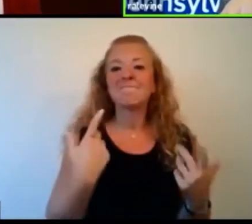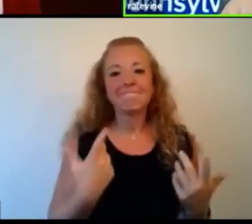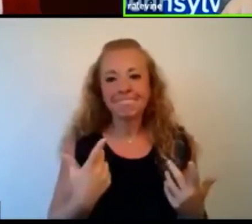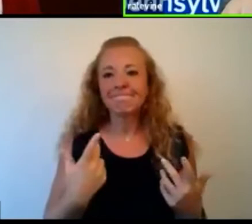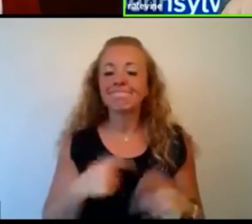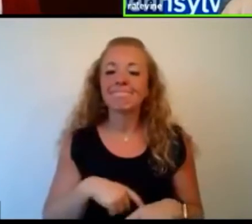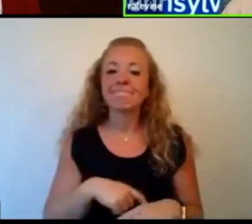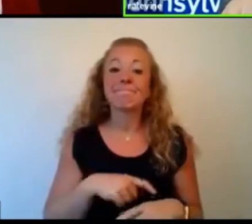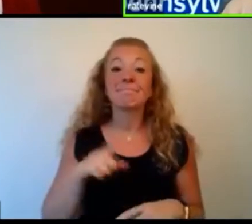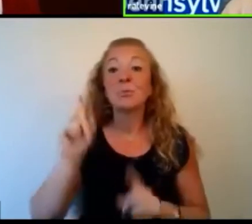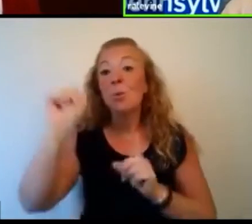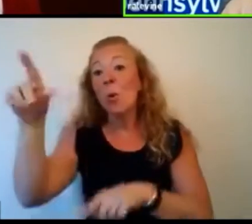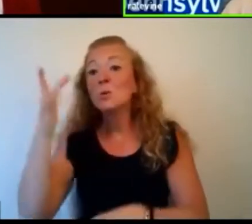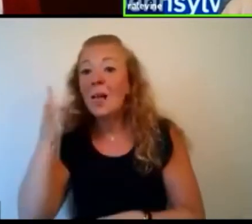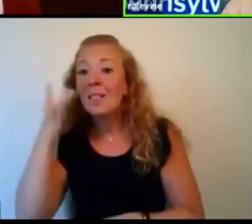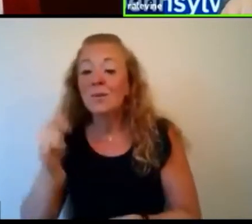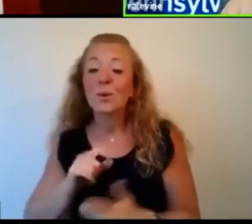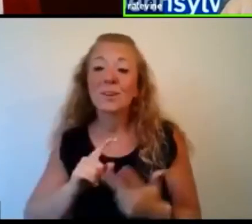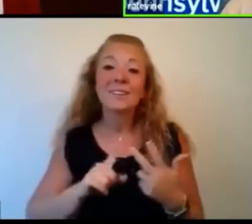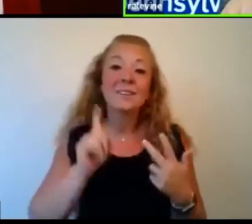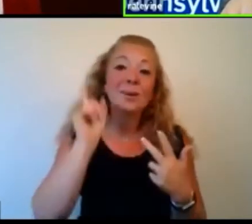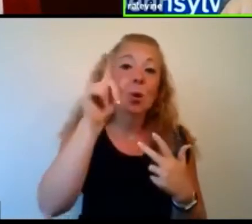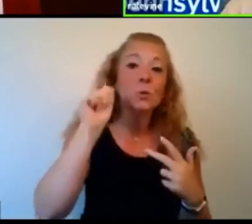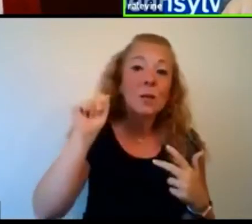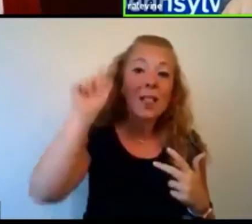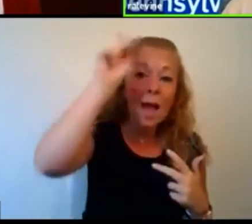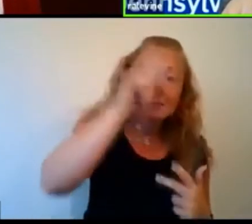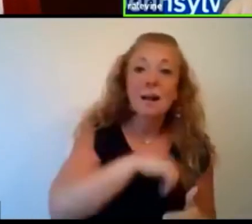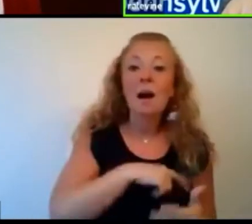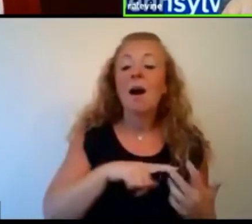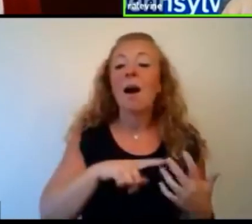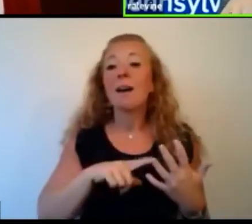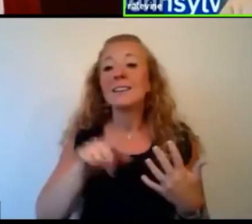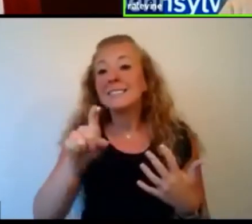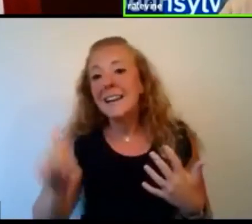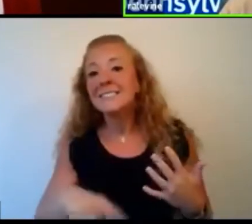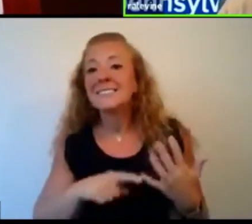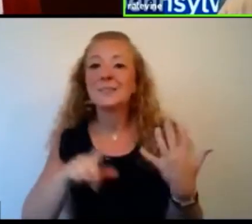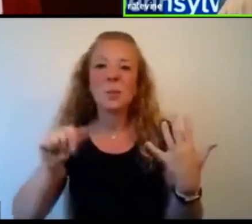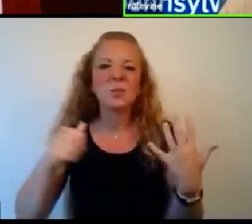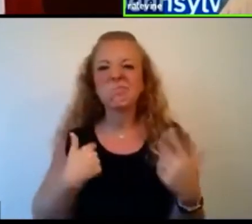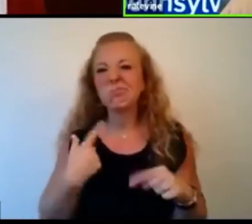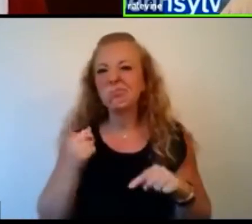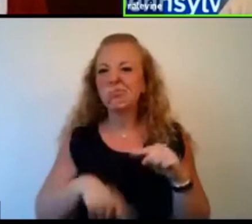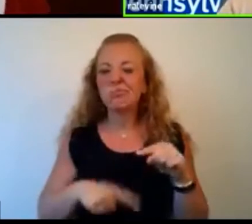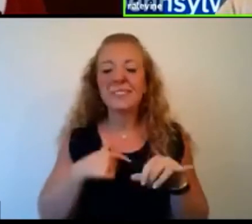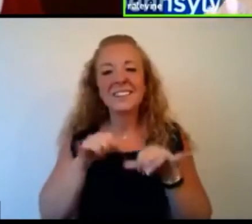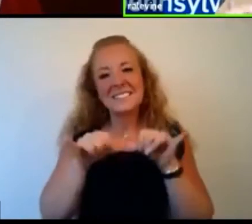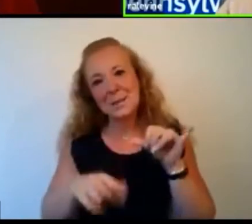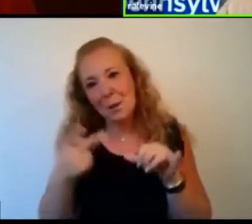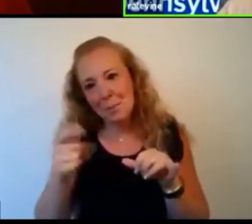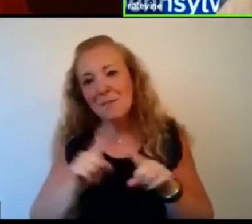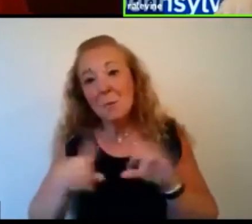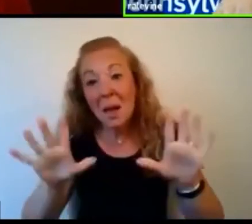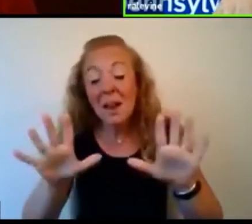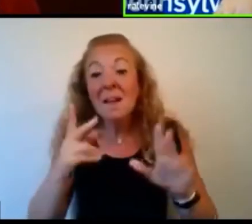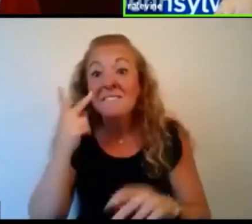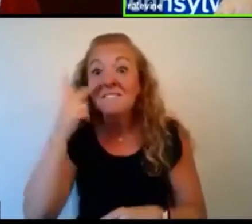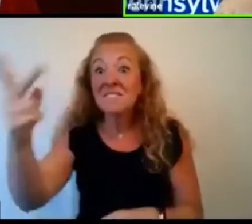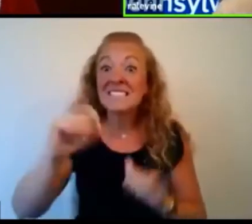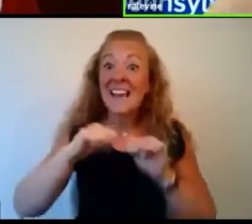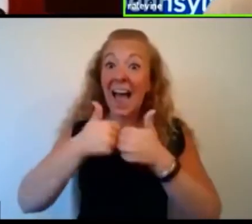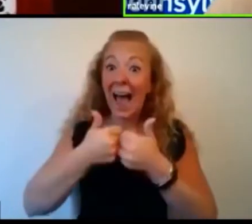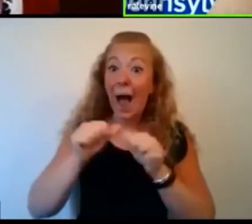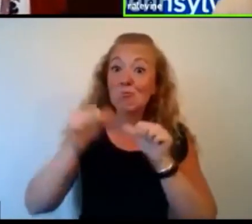California or Alaska or or Texas or Louisiana. So I'll be staying right here. But we'll be visiting all those state health officials